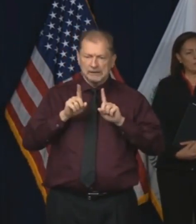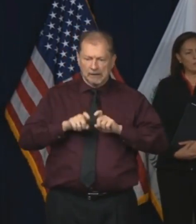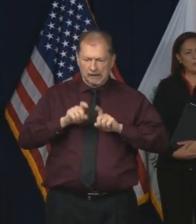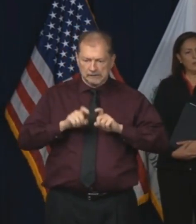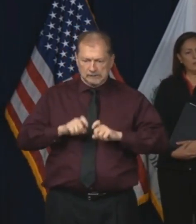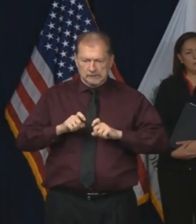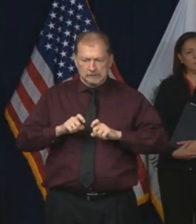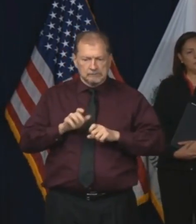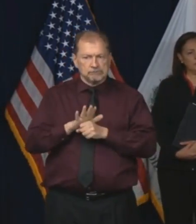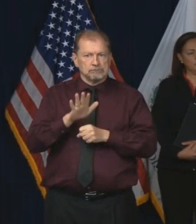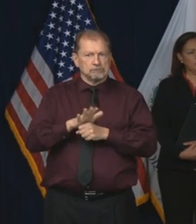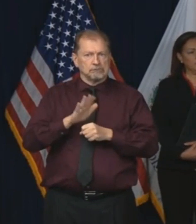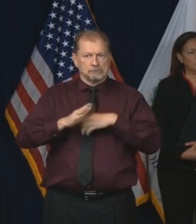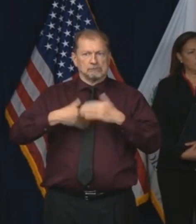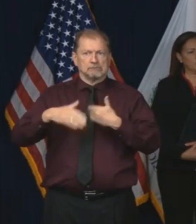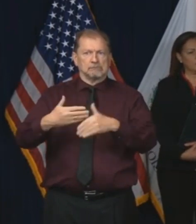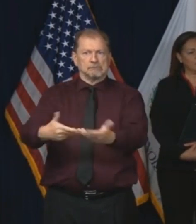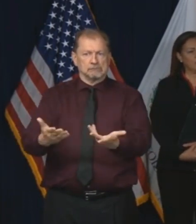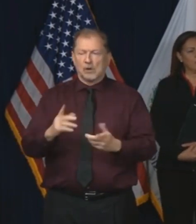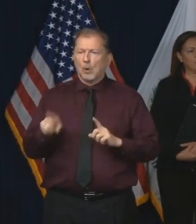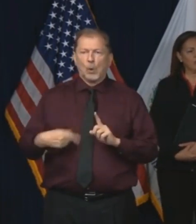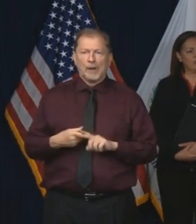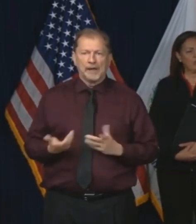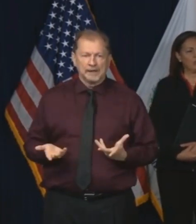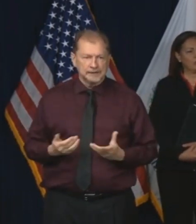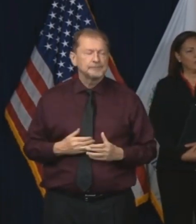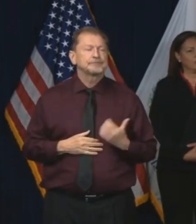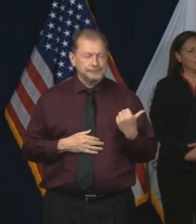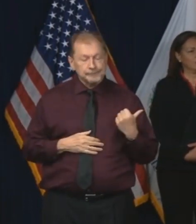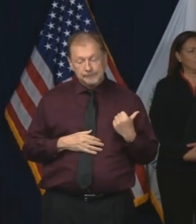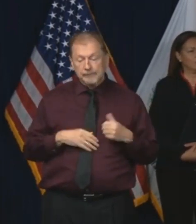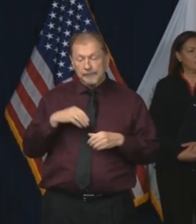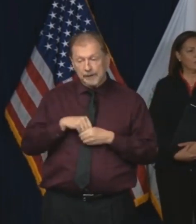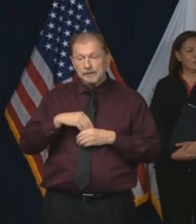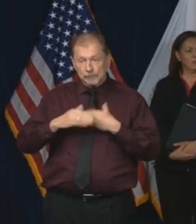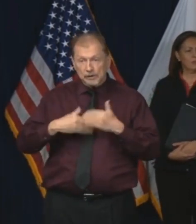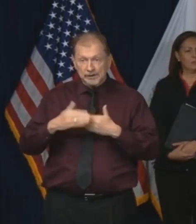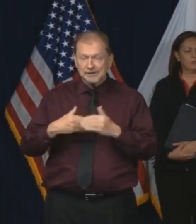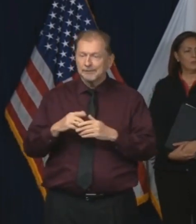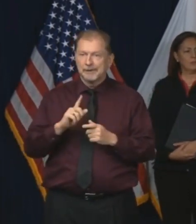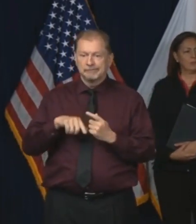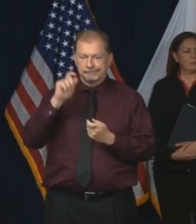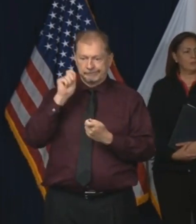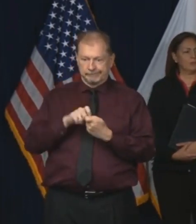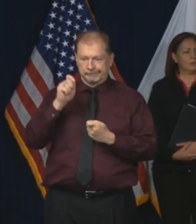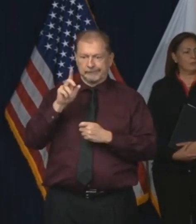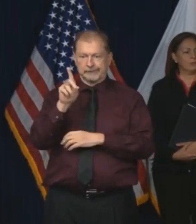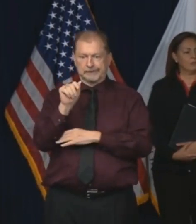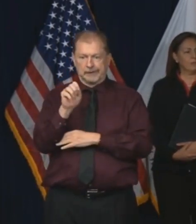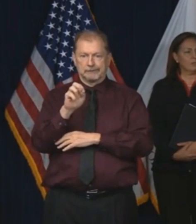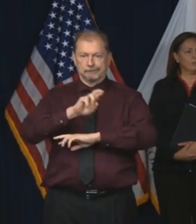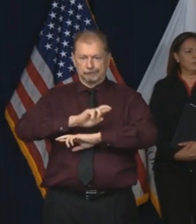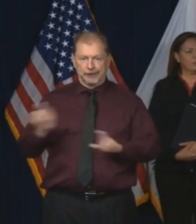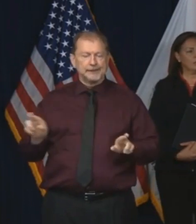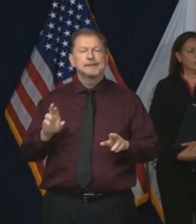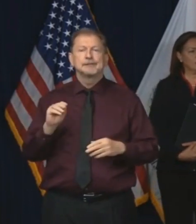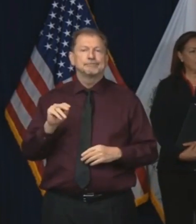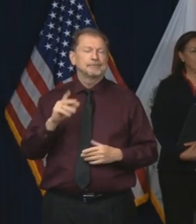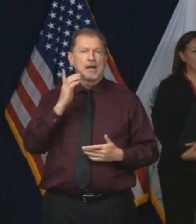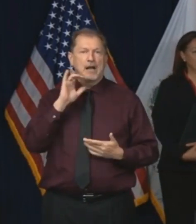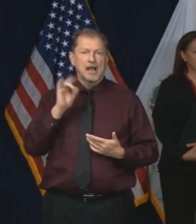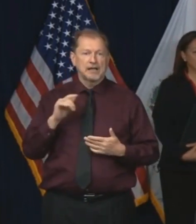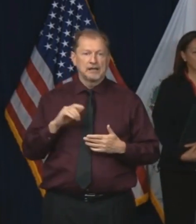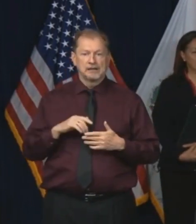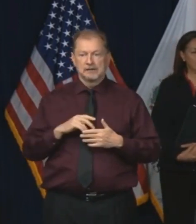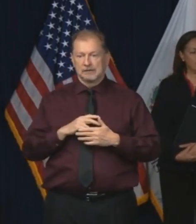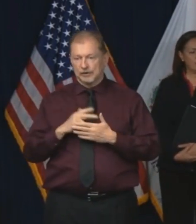might be available to the masses? Dr. It's getting there. I don't know. Nobody's told me, you know, that, well, gee, four weeks from